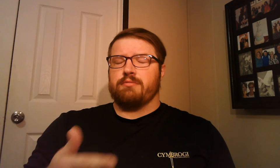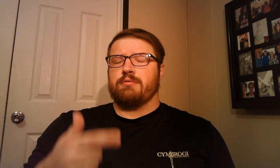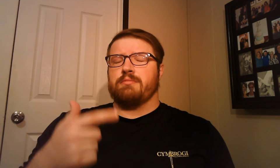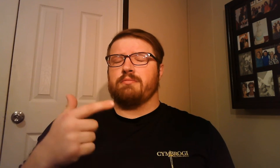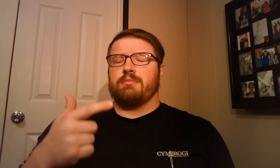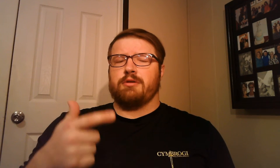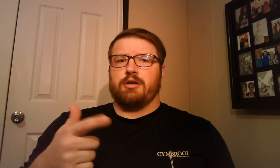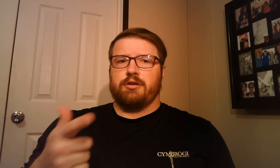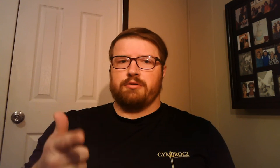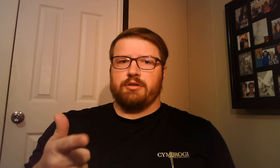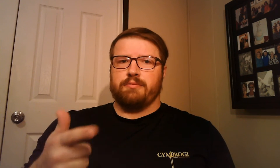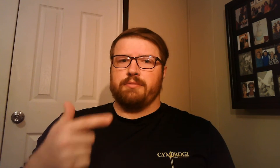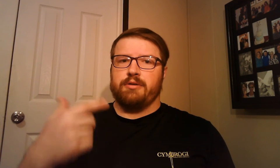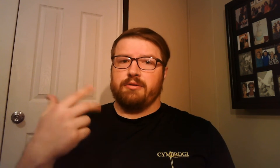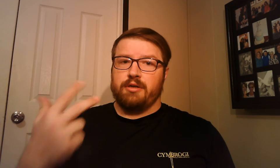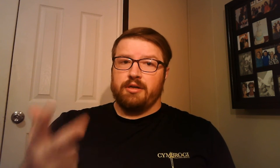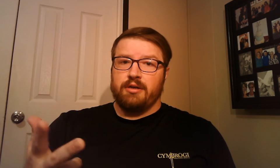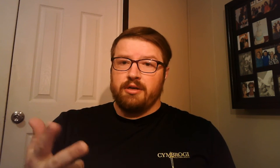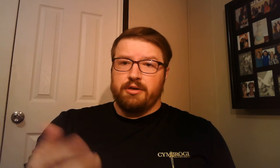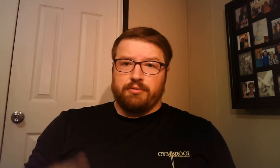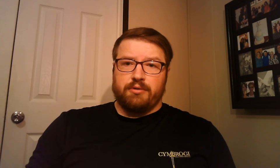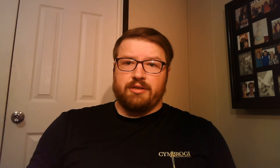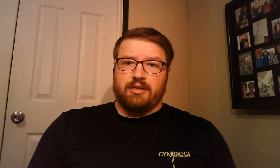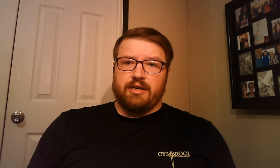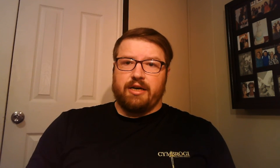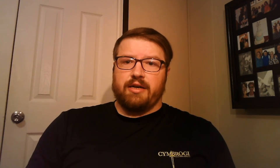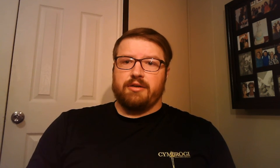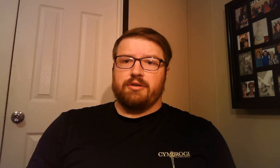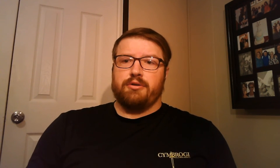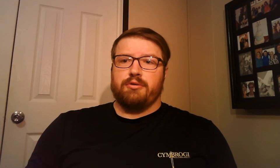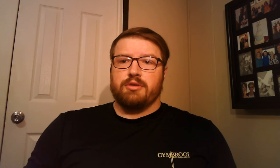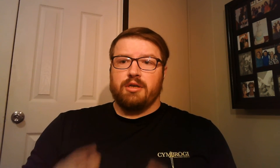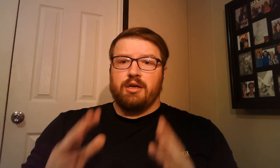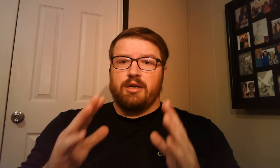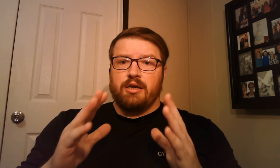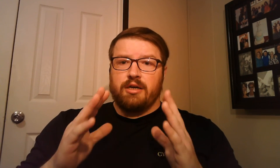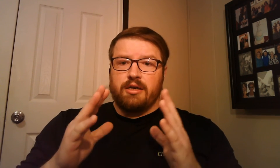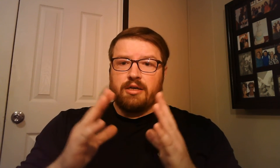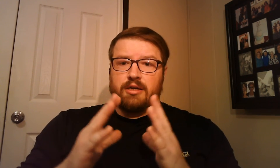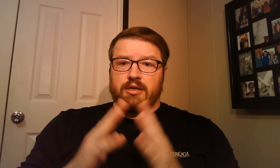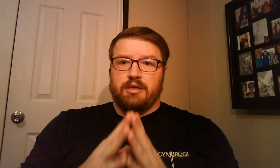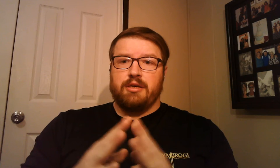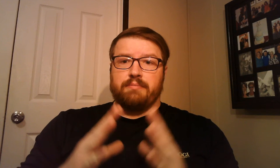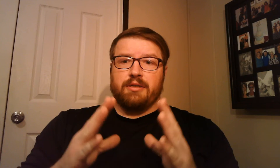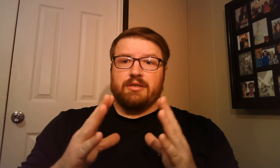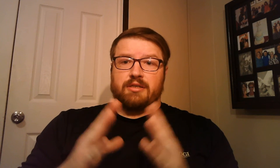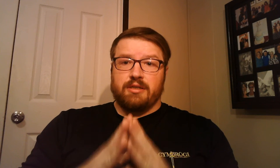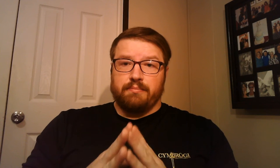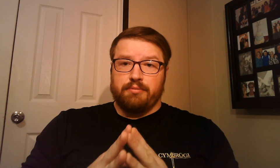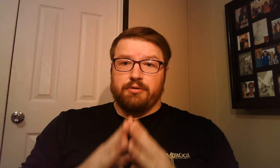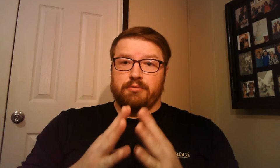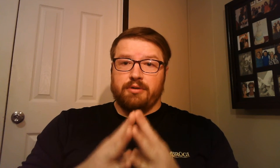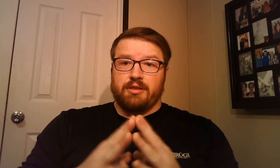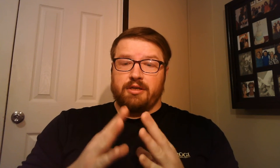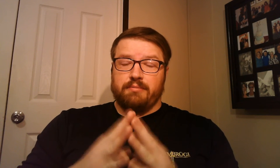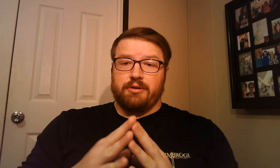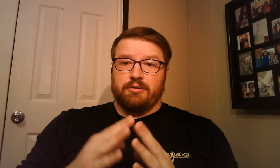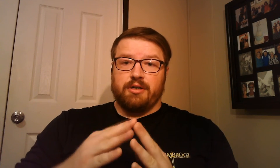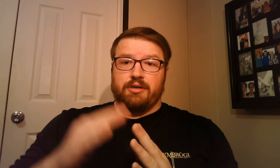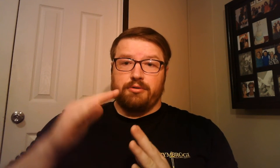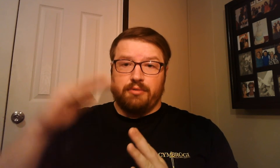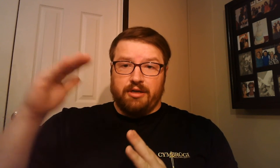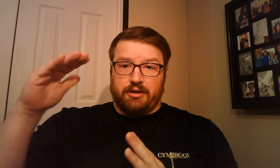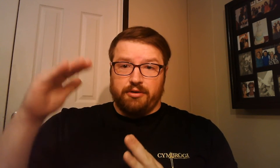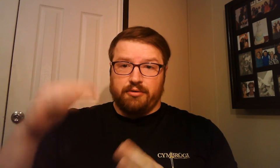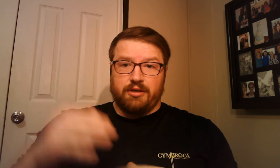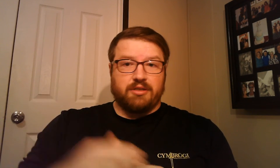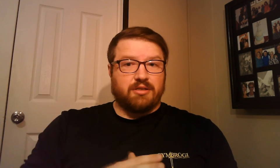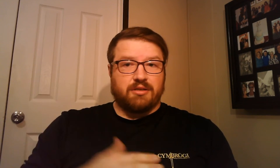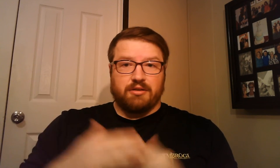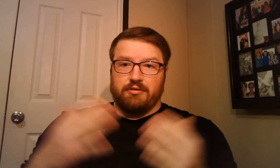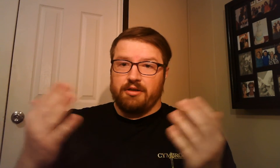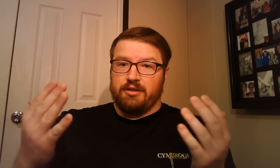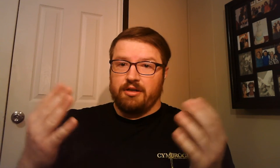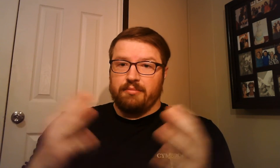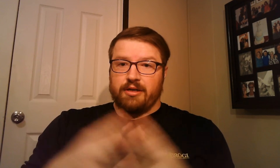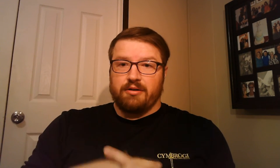mobility, reset attitudes, keep it simple with the ability to increase. Great thing about